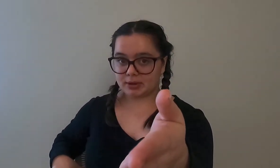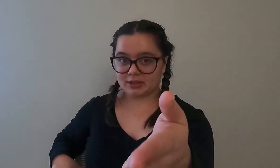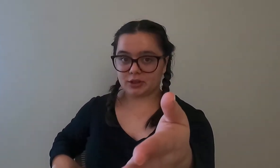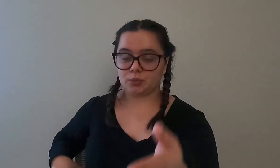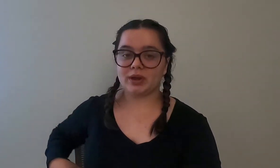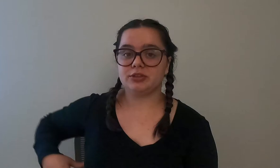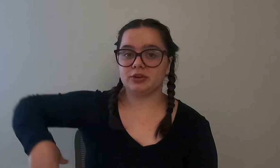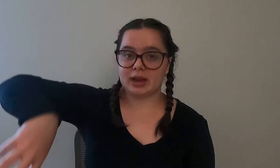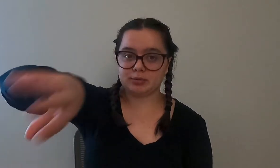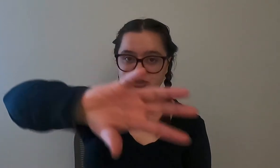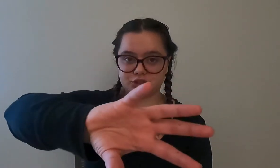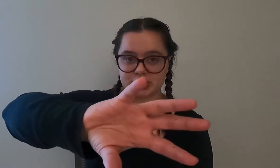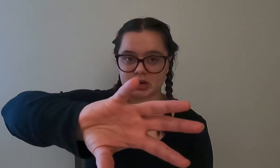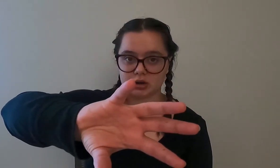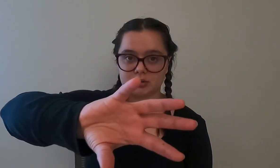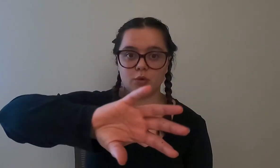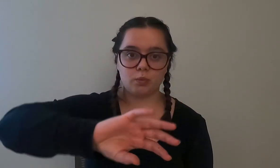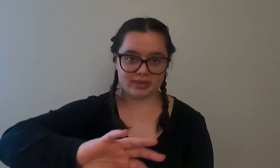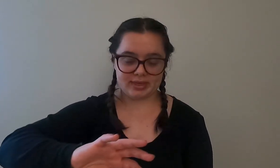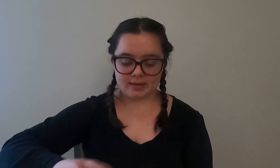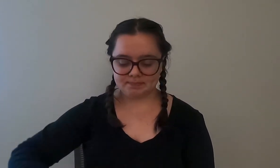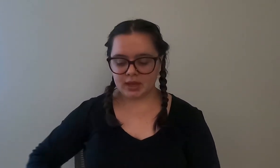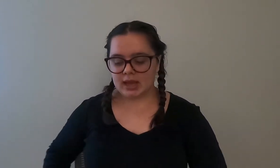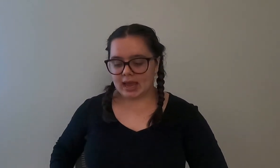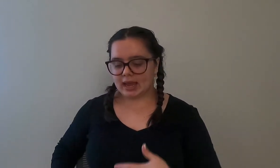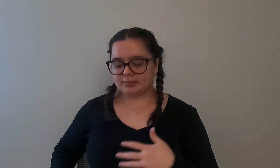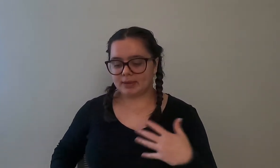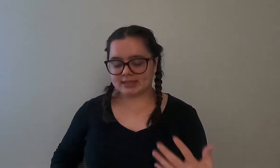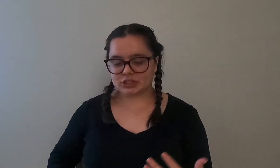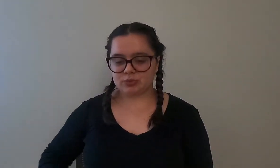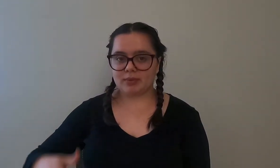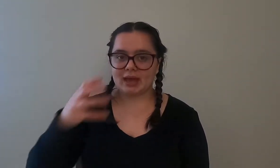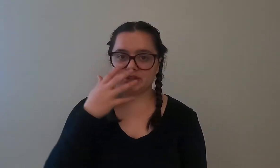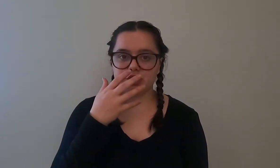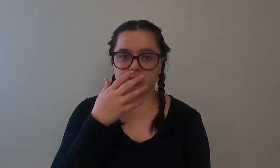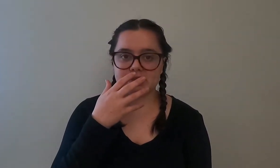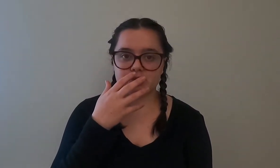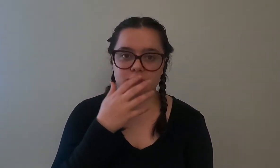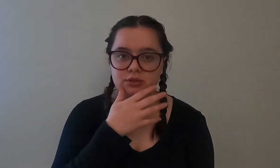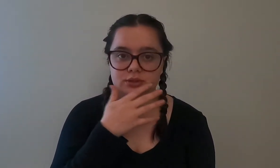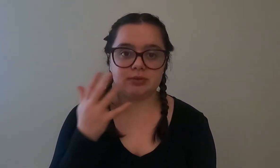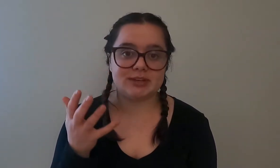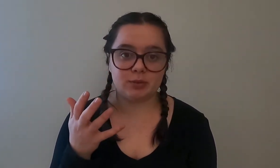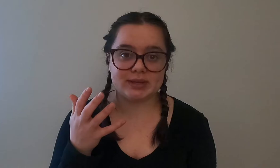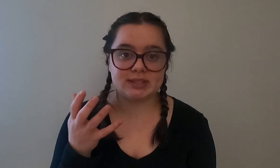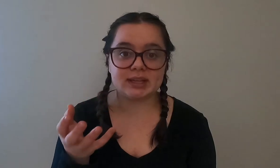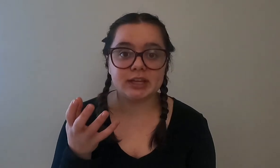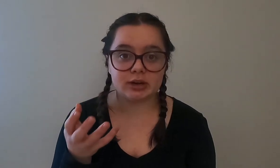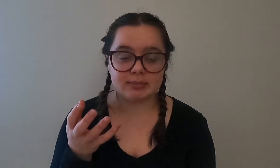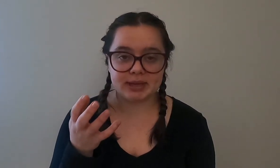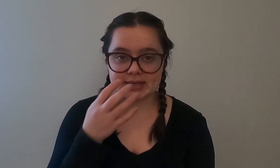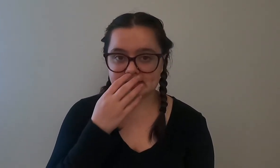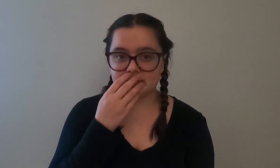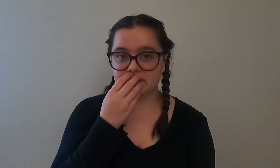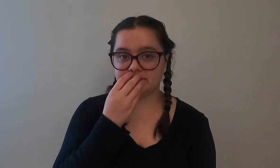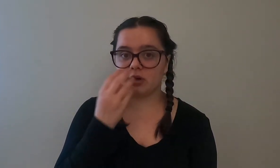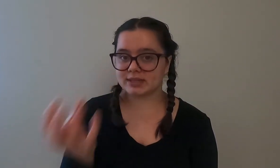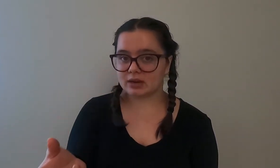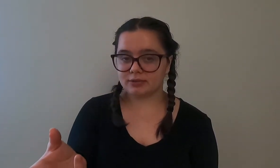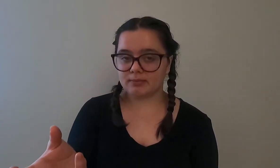buddy that you're with you're able to share with them and essentially what we had to do was do the different ways to clear it because if it falls out of your